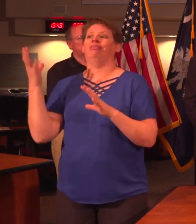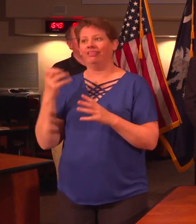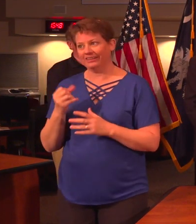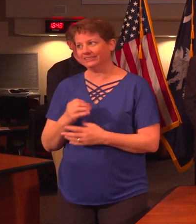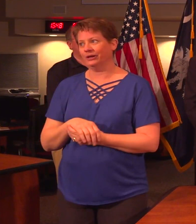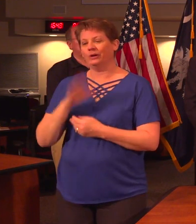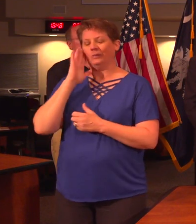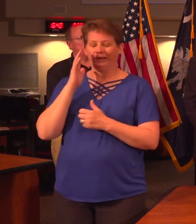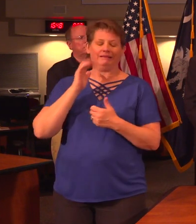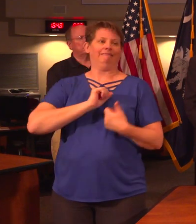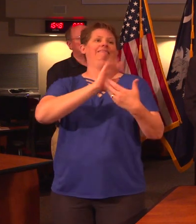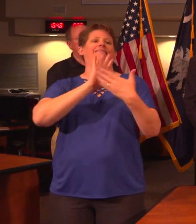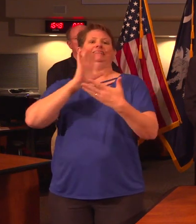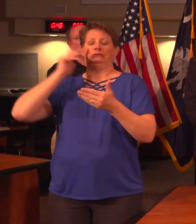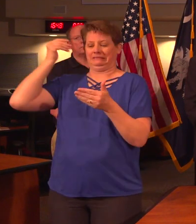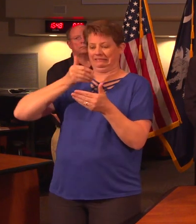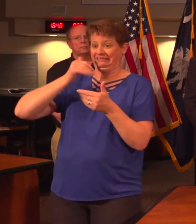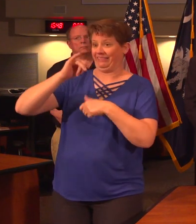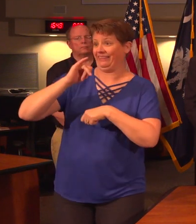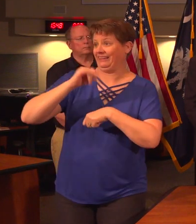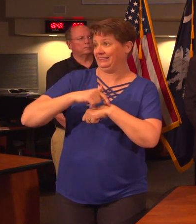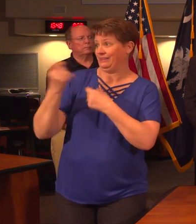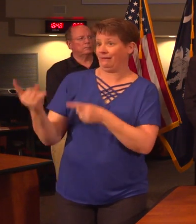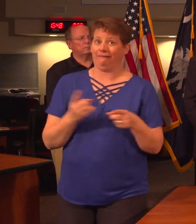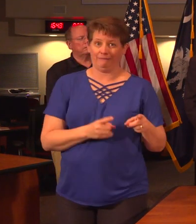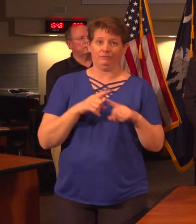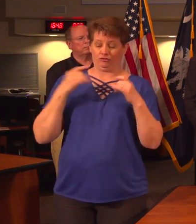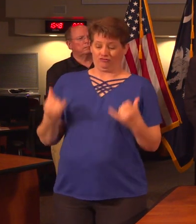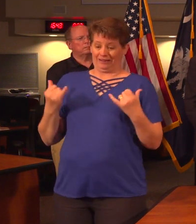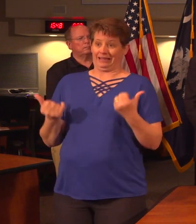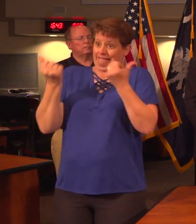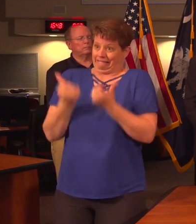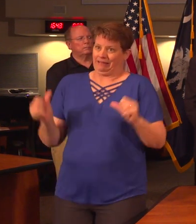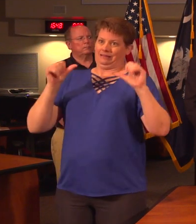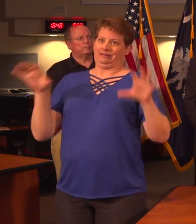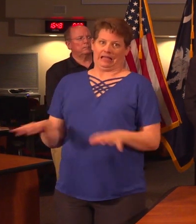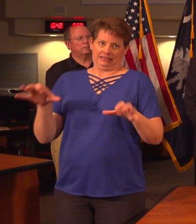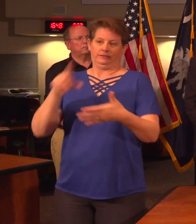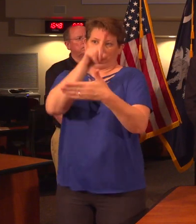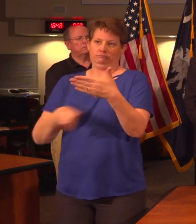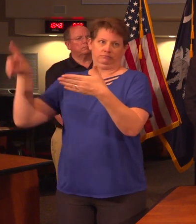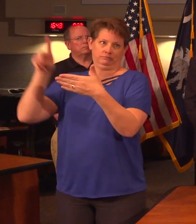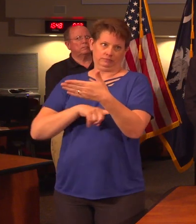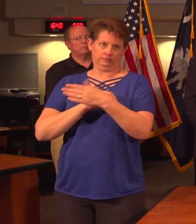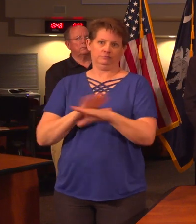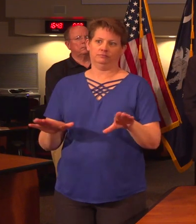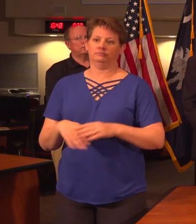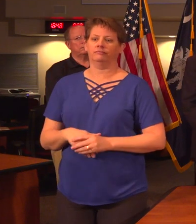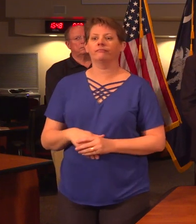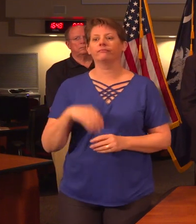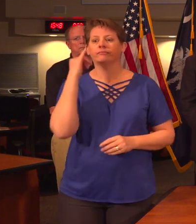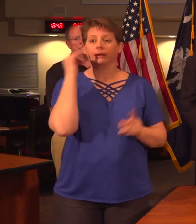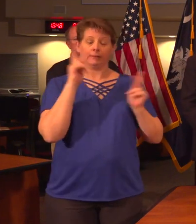we'll just face that as we get a little closer to that season, but right now, any type of activity is canceled. If